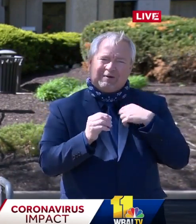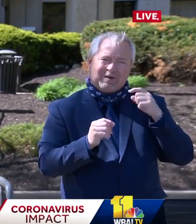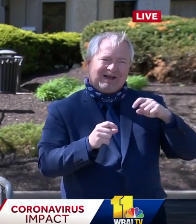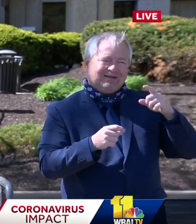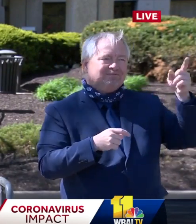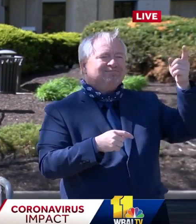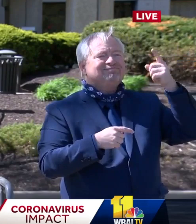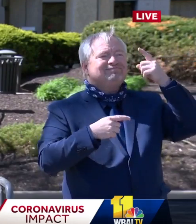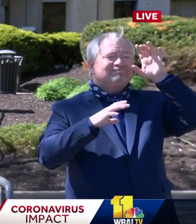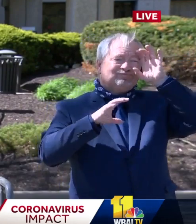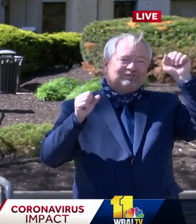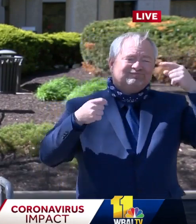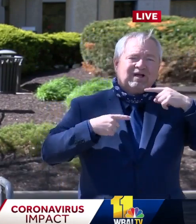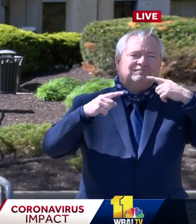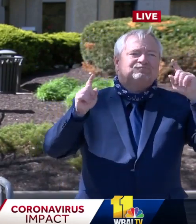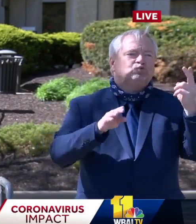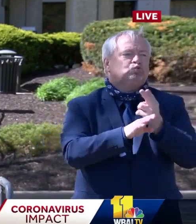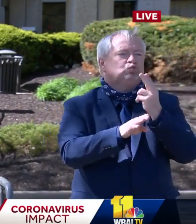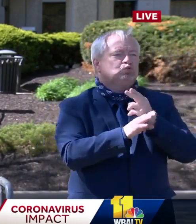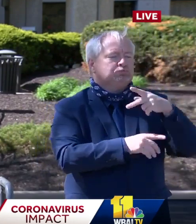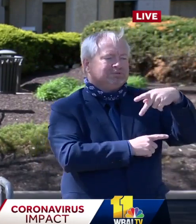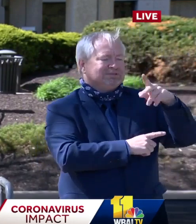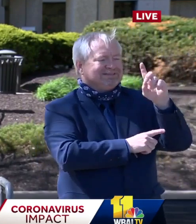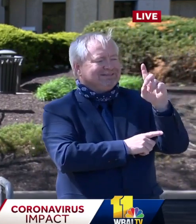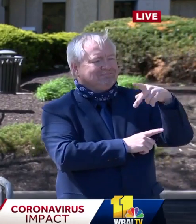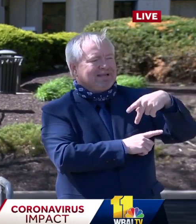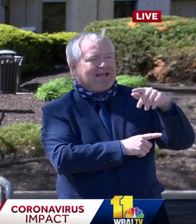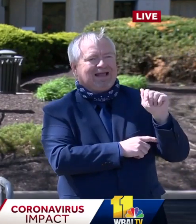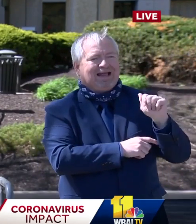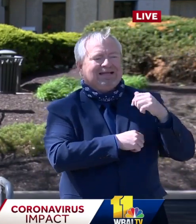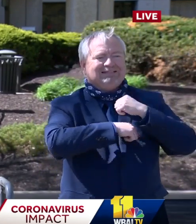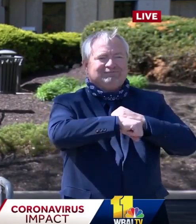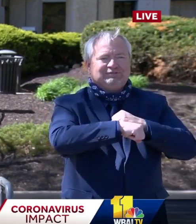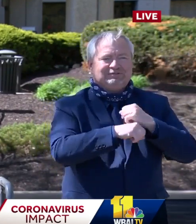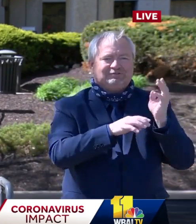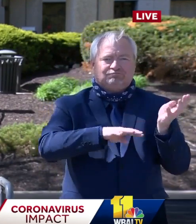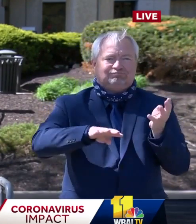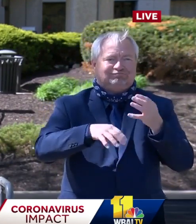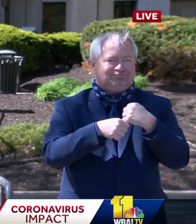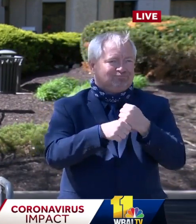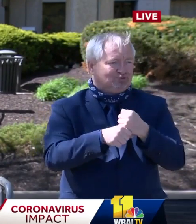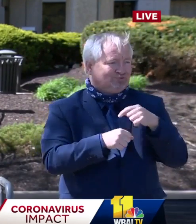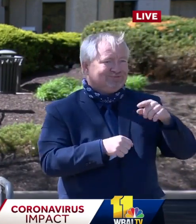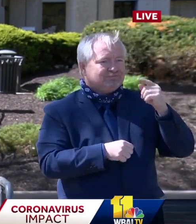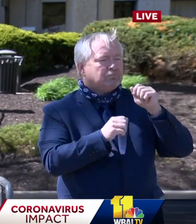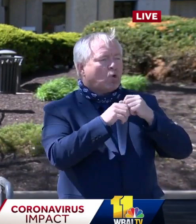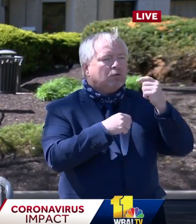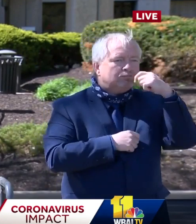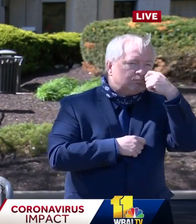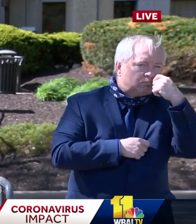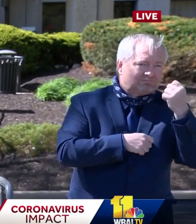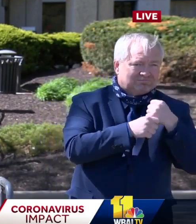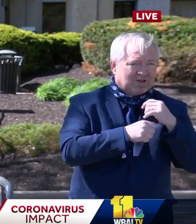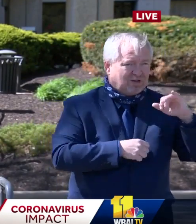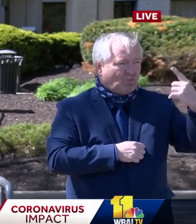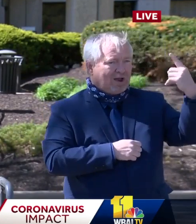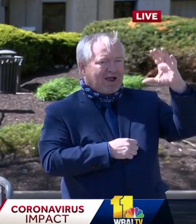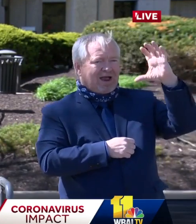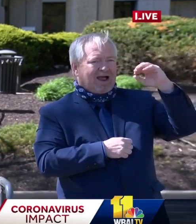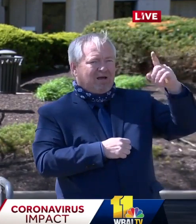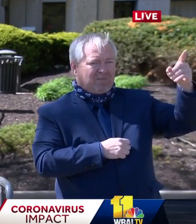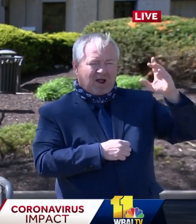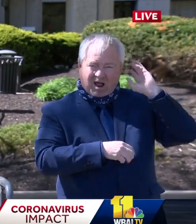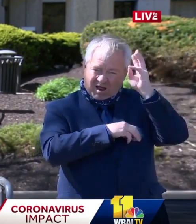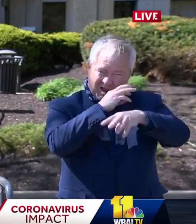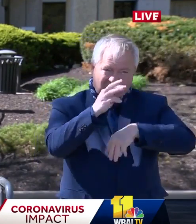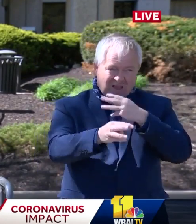act to start producing swabs, which is good because there's there was only one company apparently in the world doing it. was in Italy. And Italy, you know what